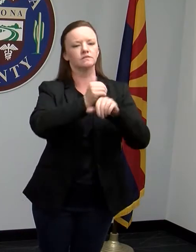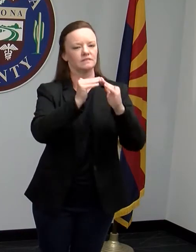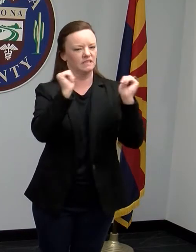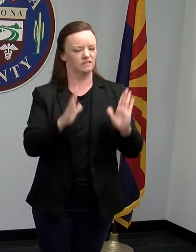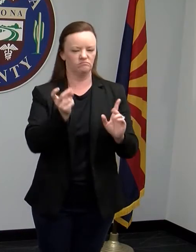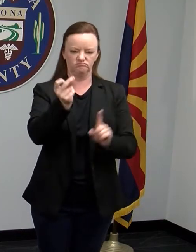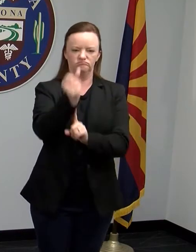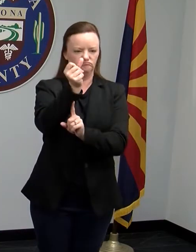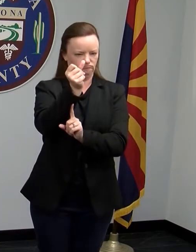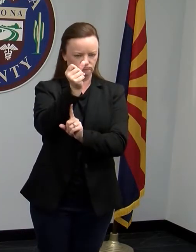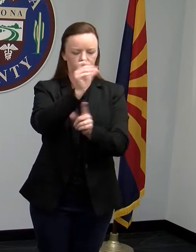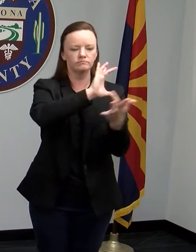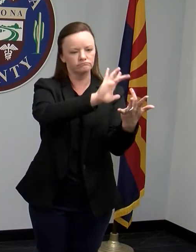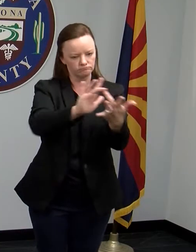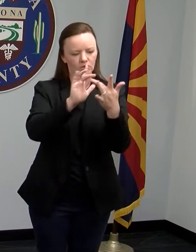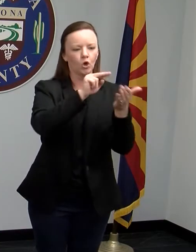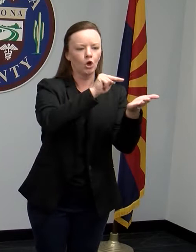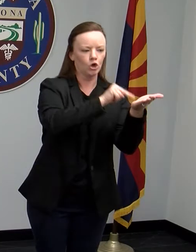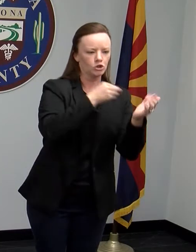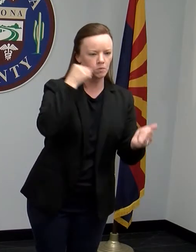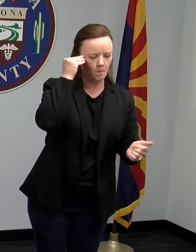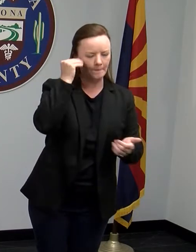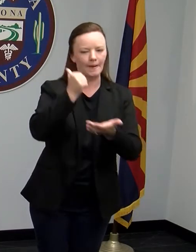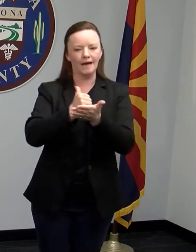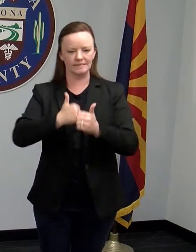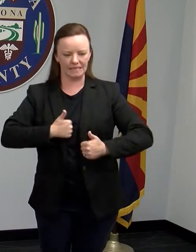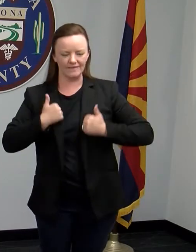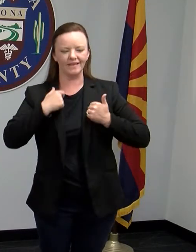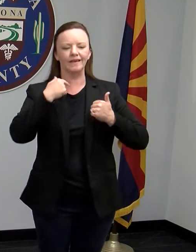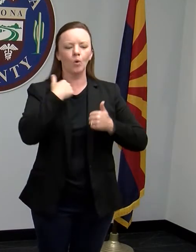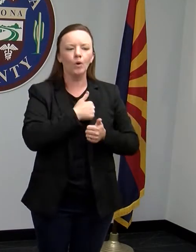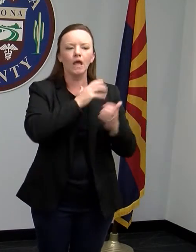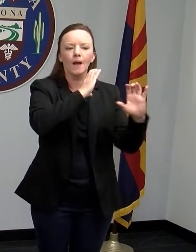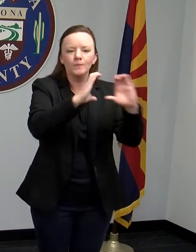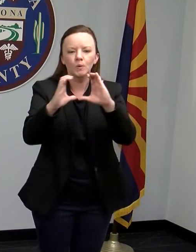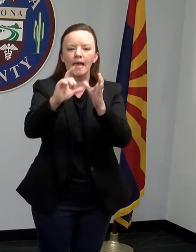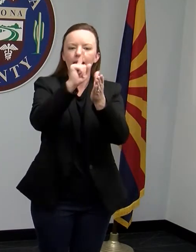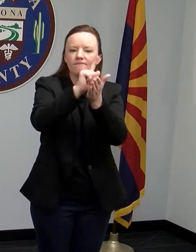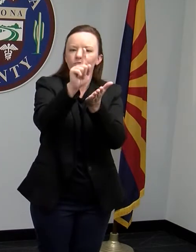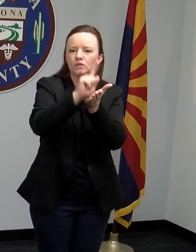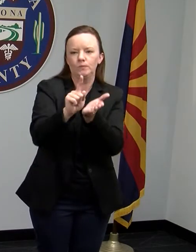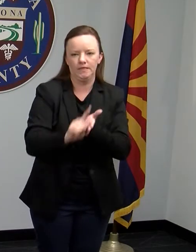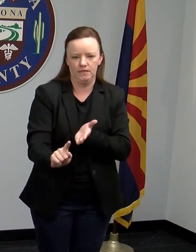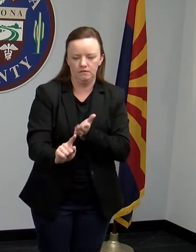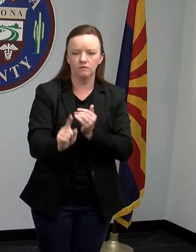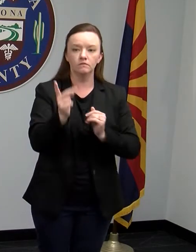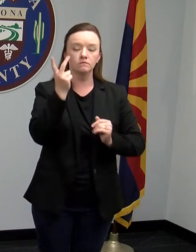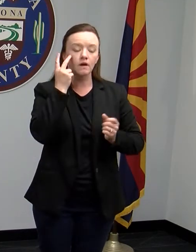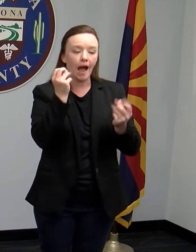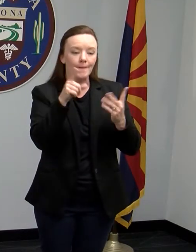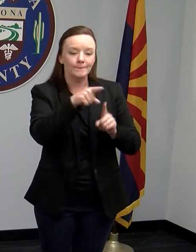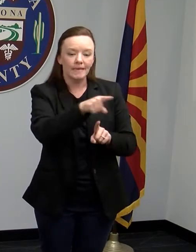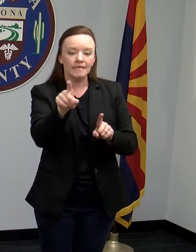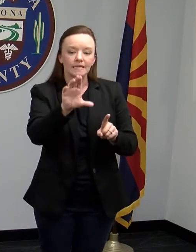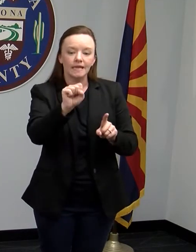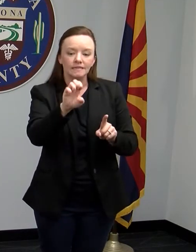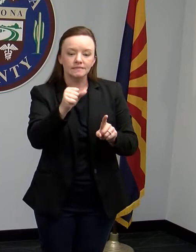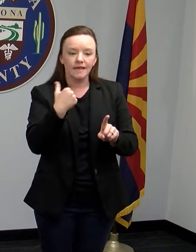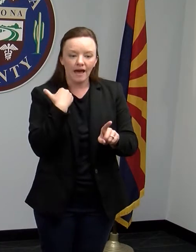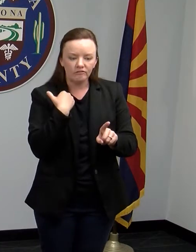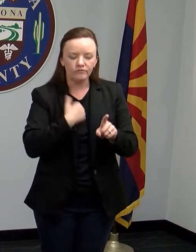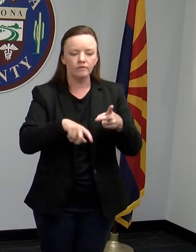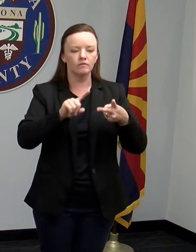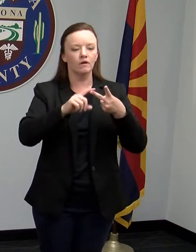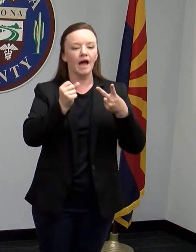and assisted living to check in with them on a weekly basis to see not only how many cases they have, but how many people